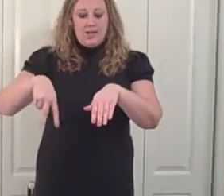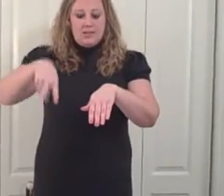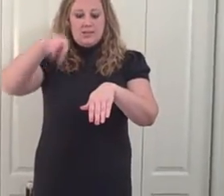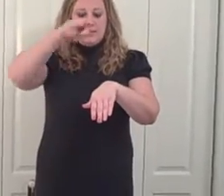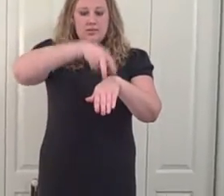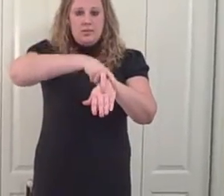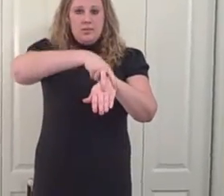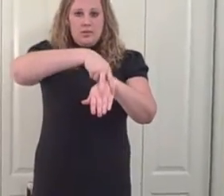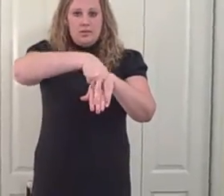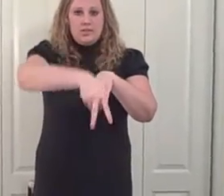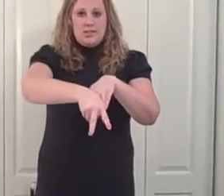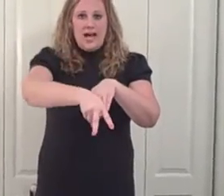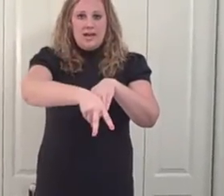legs. Slide.